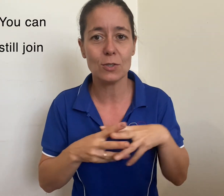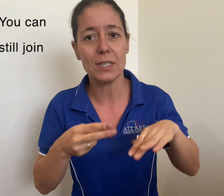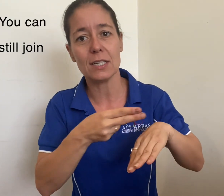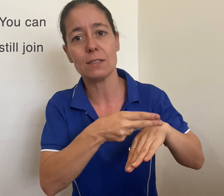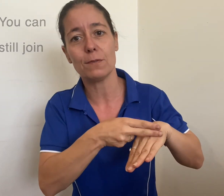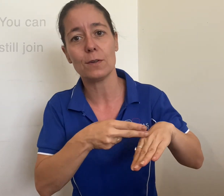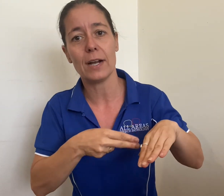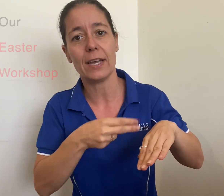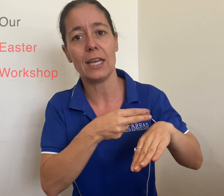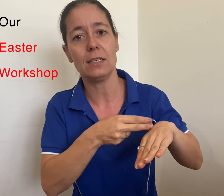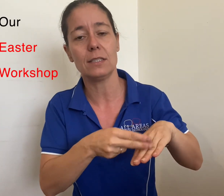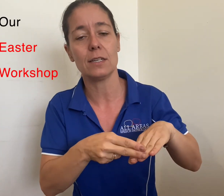join us for our Easter